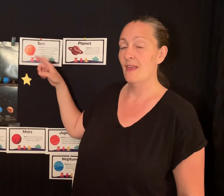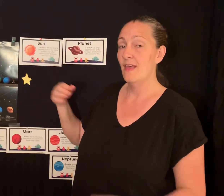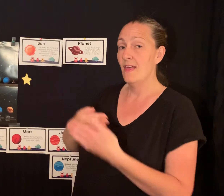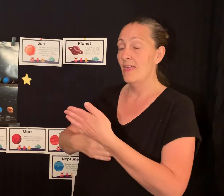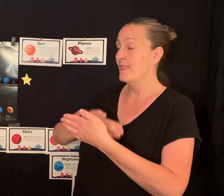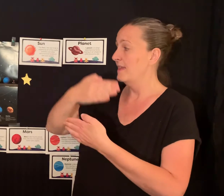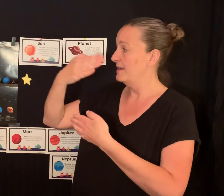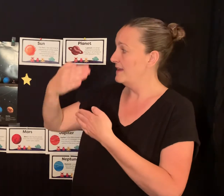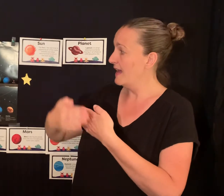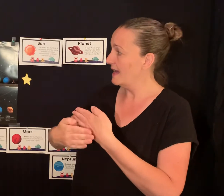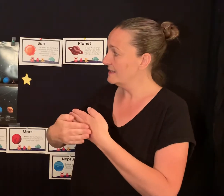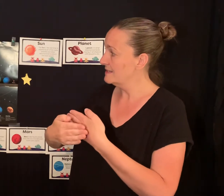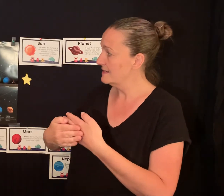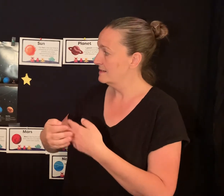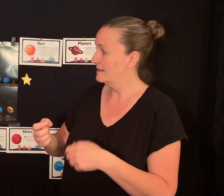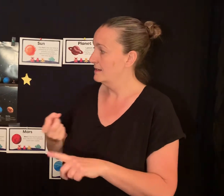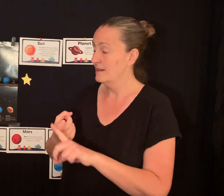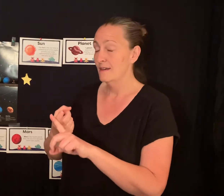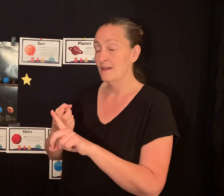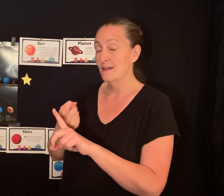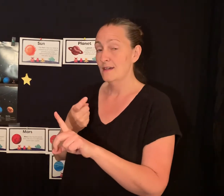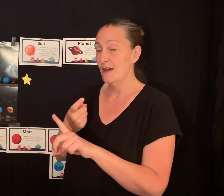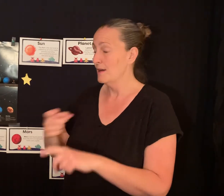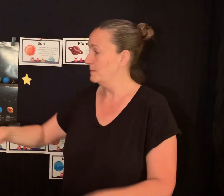Next, comes